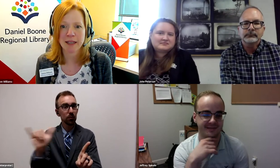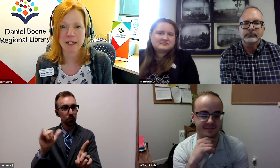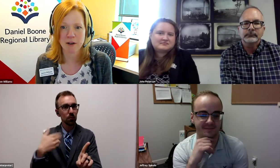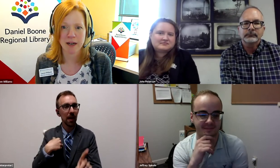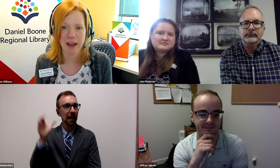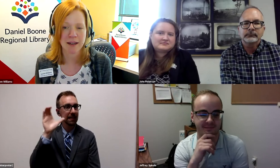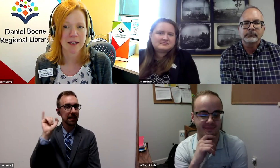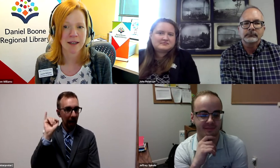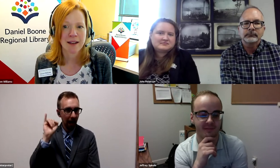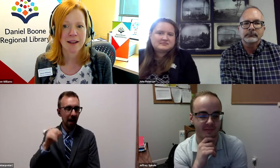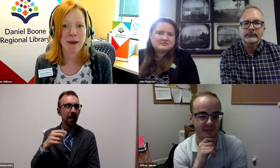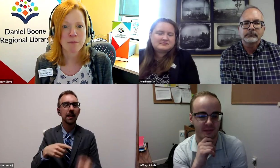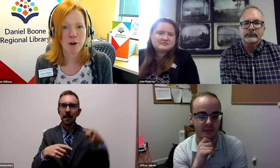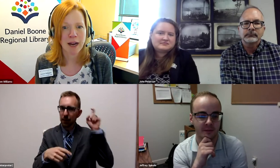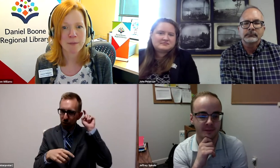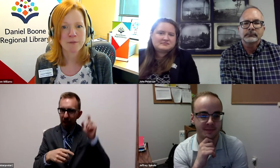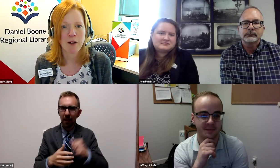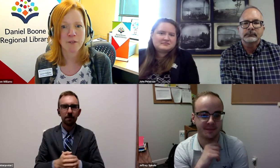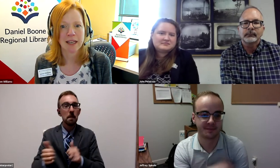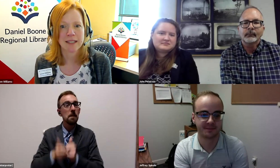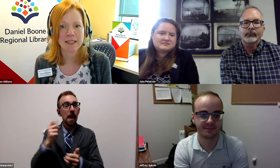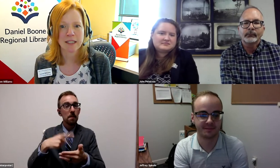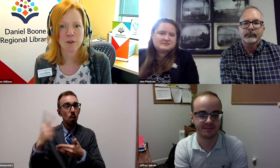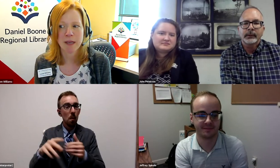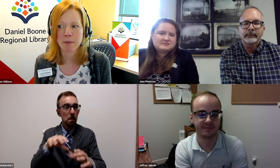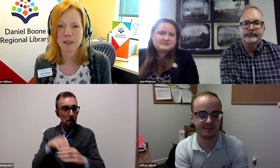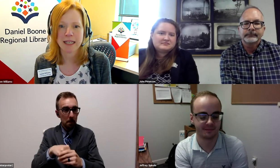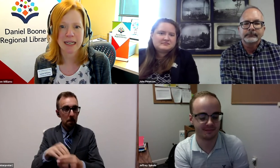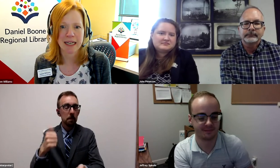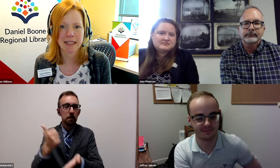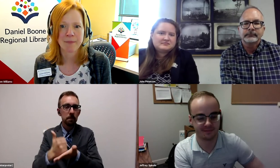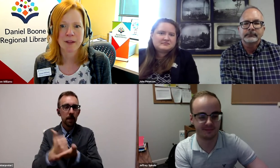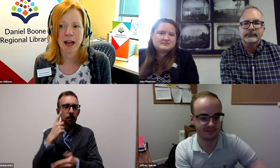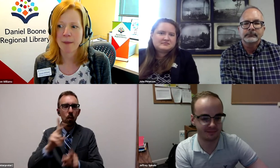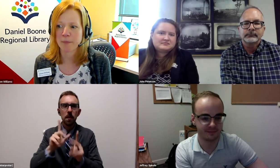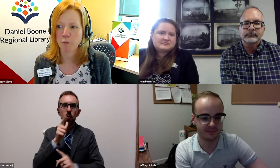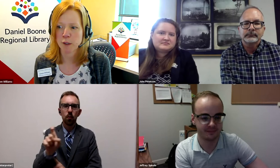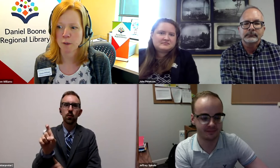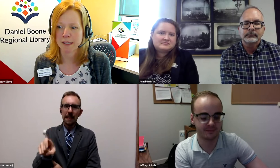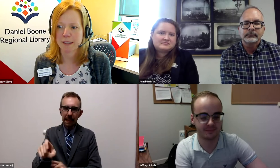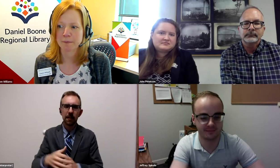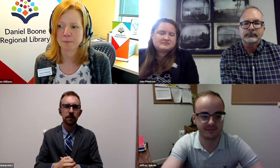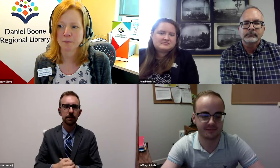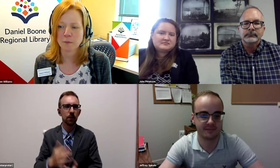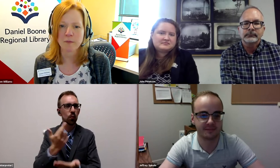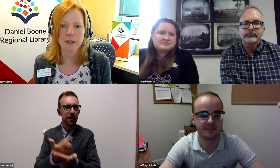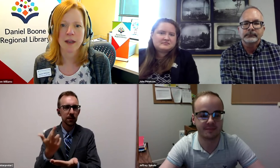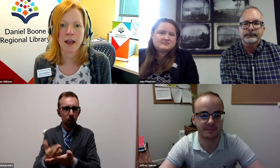implant and hearing aid. His main programs involve getting assistance for people in need of resources